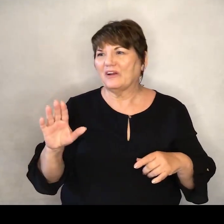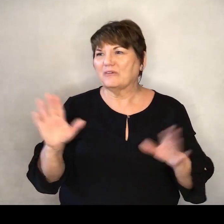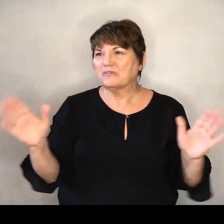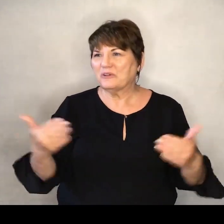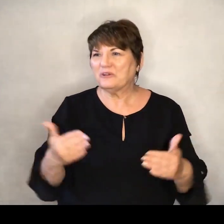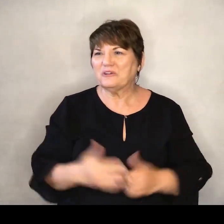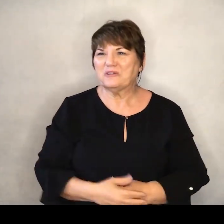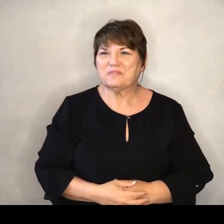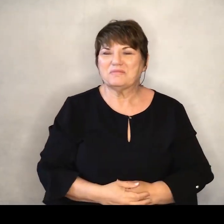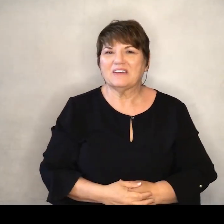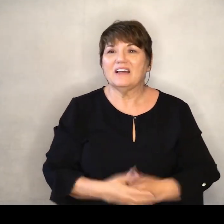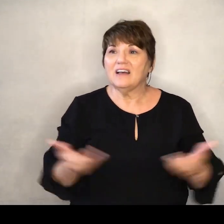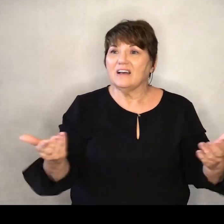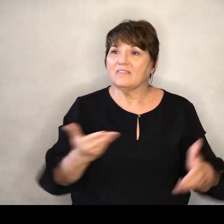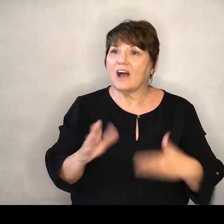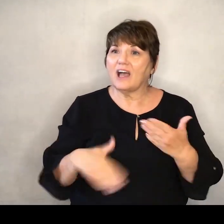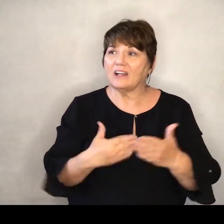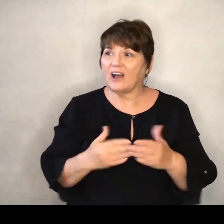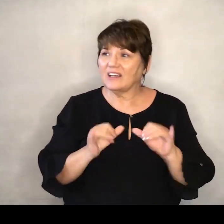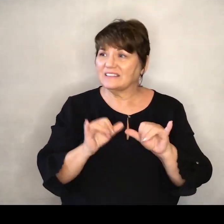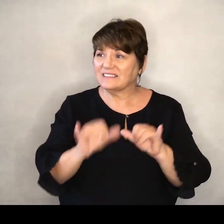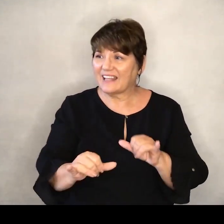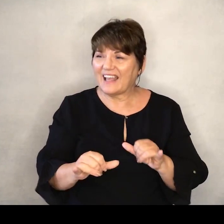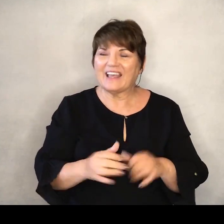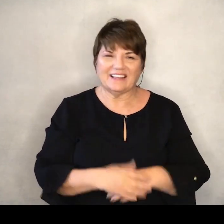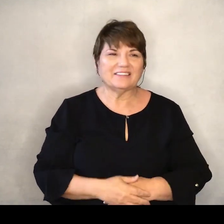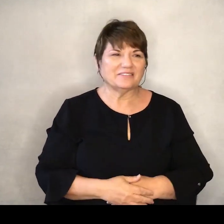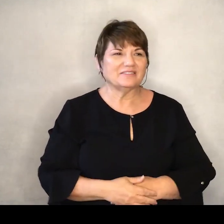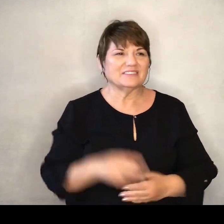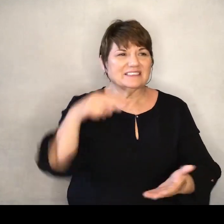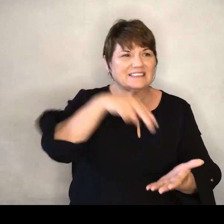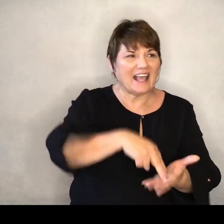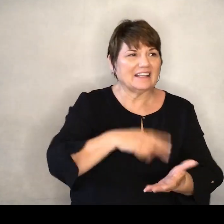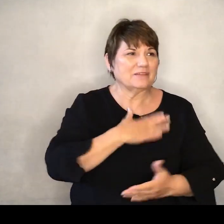I invite you to stay standing I